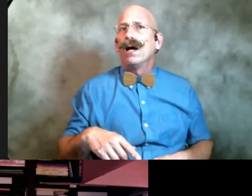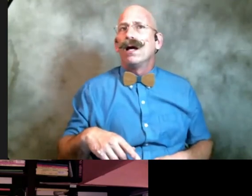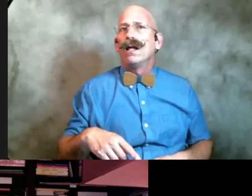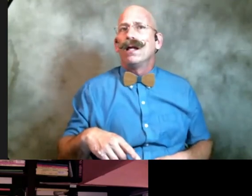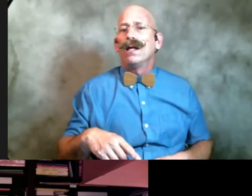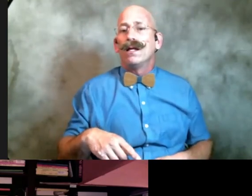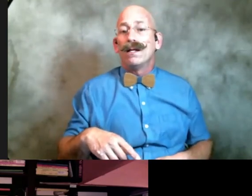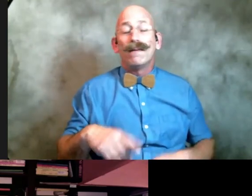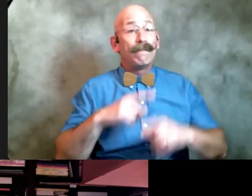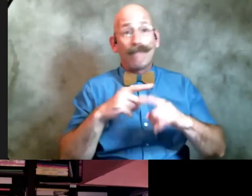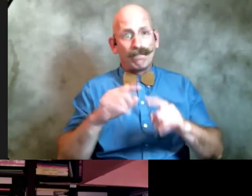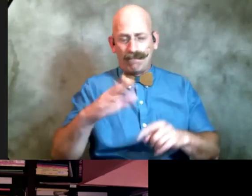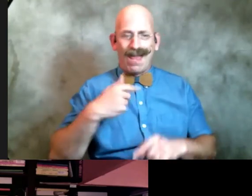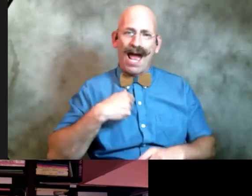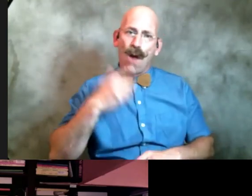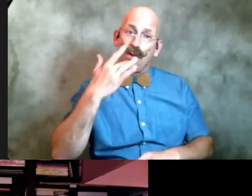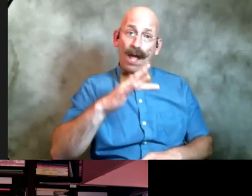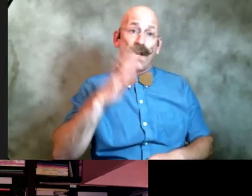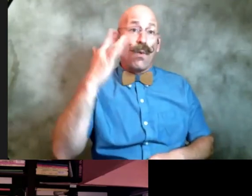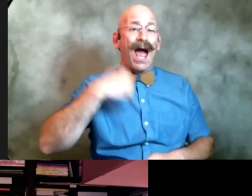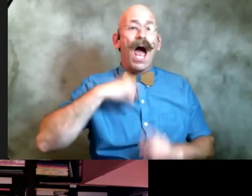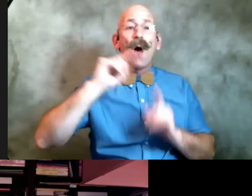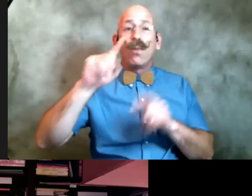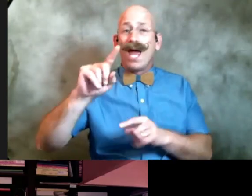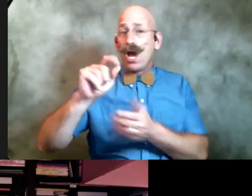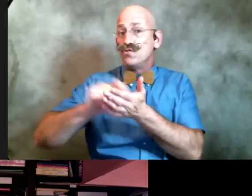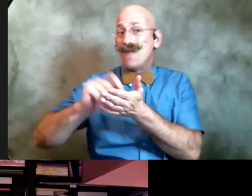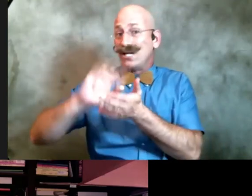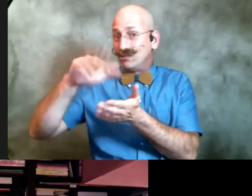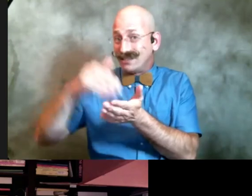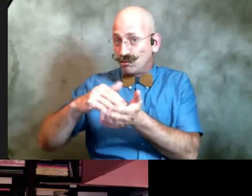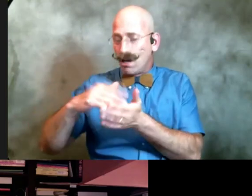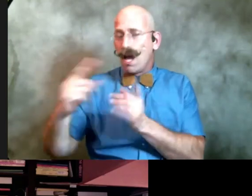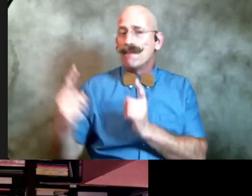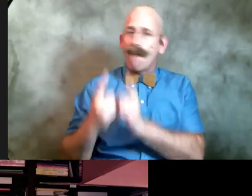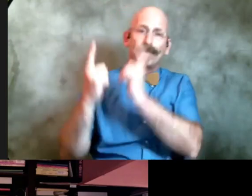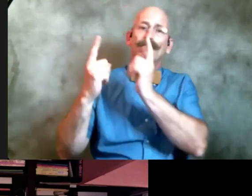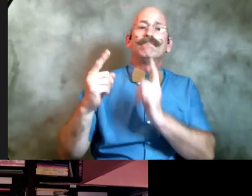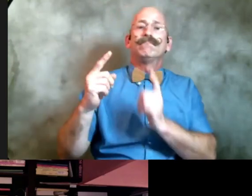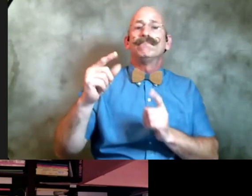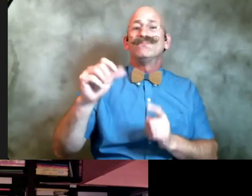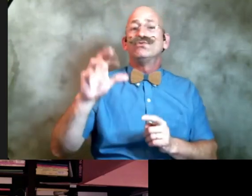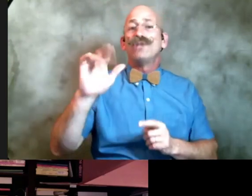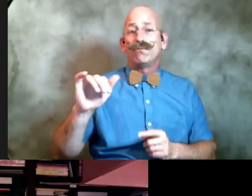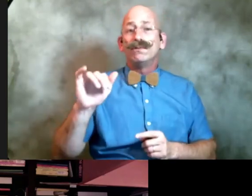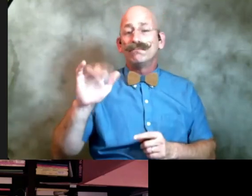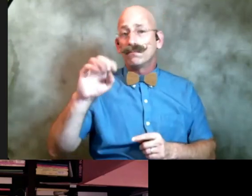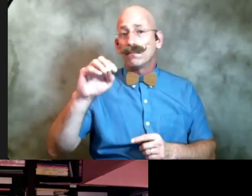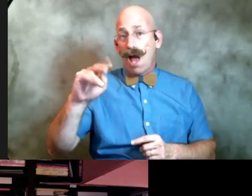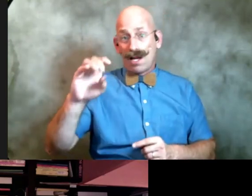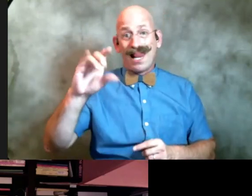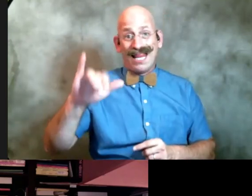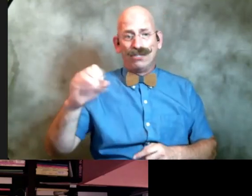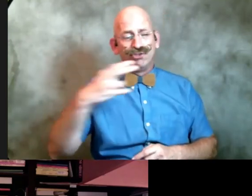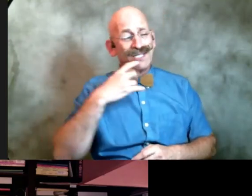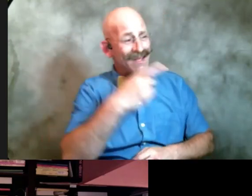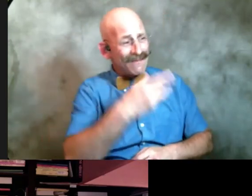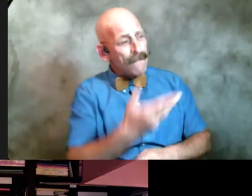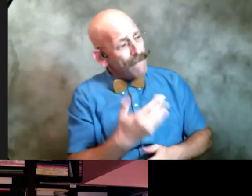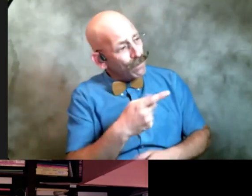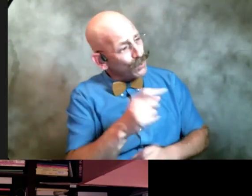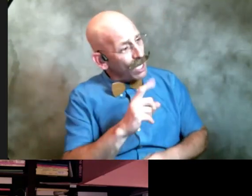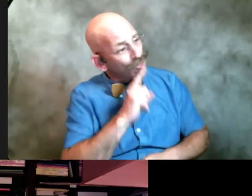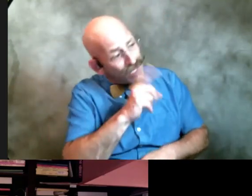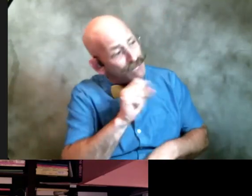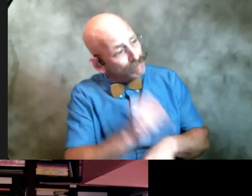i was lucky enough to go to the writers center and to run into jerry connelly and she said maybe you can actually be a poet